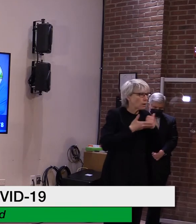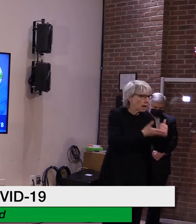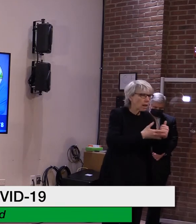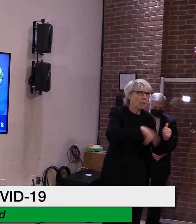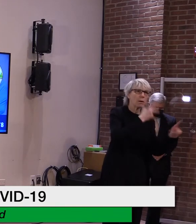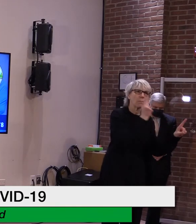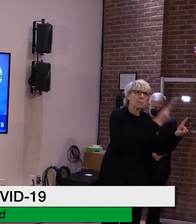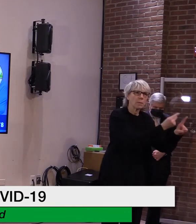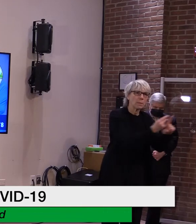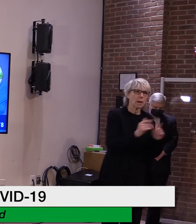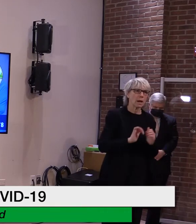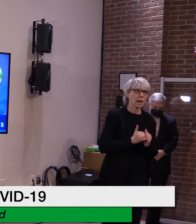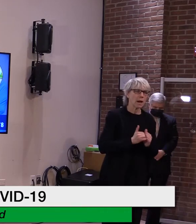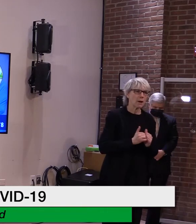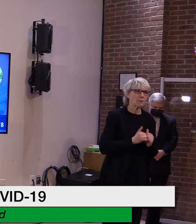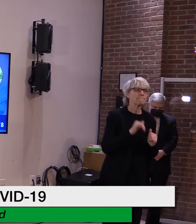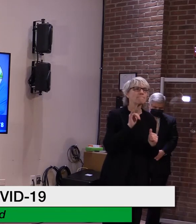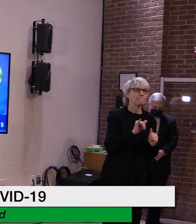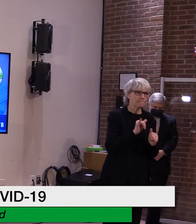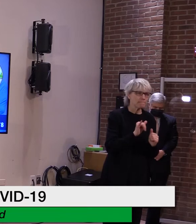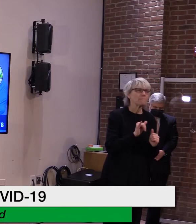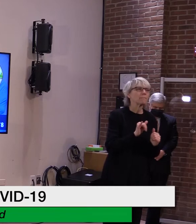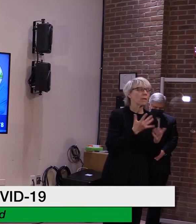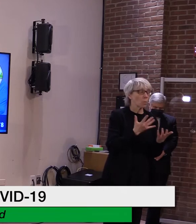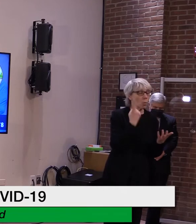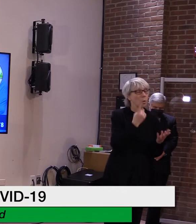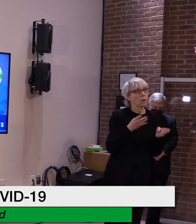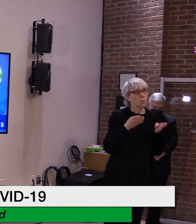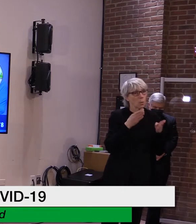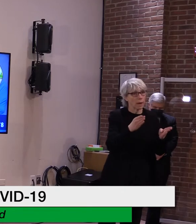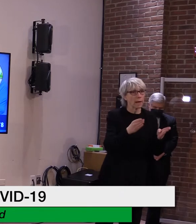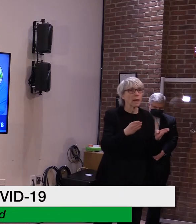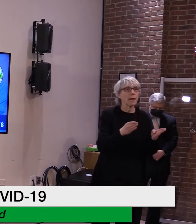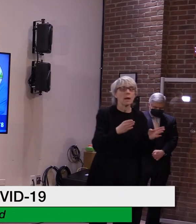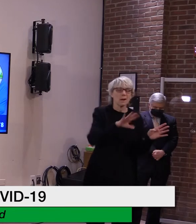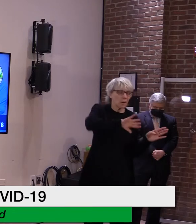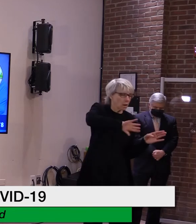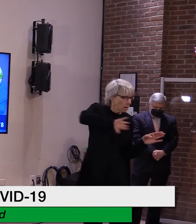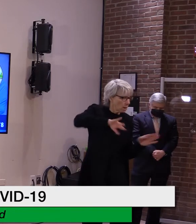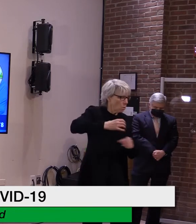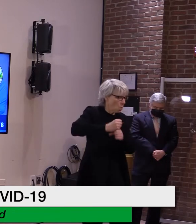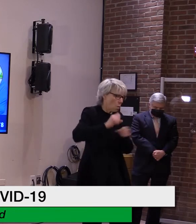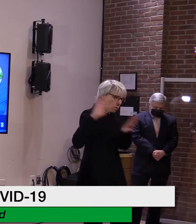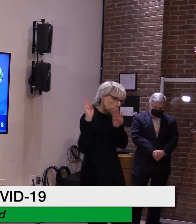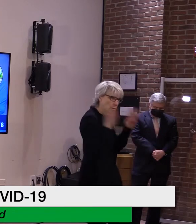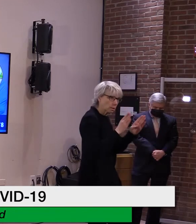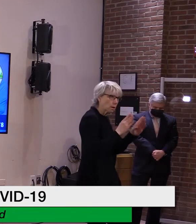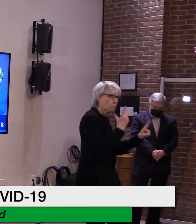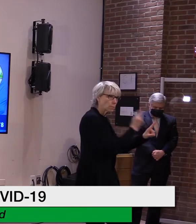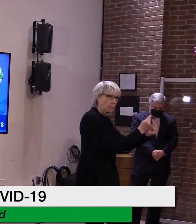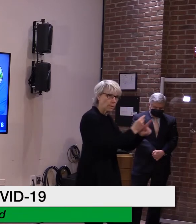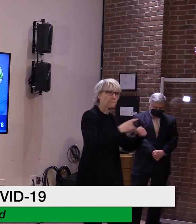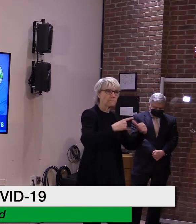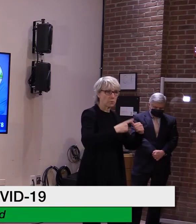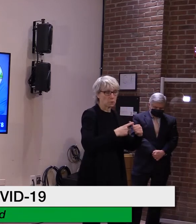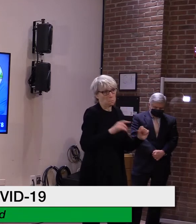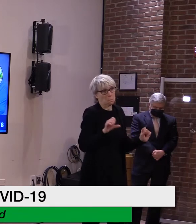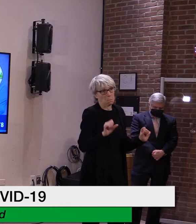have learned that some element of prioritization is one pathway that may contribute to greater uptake of the vaccine.